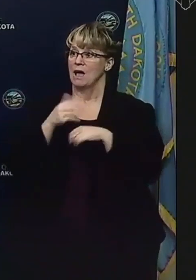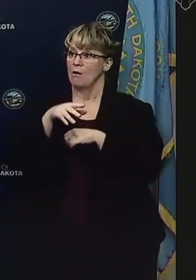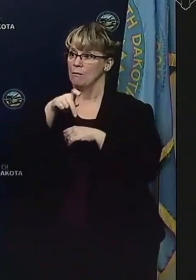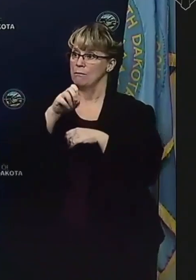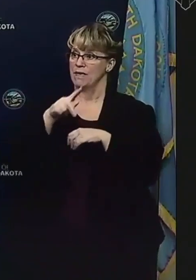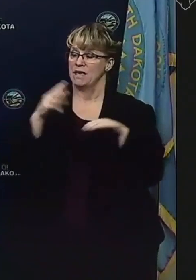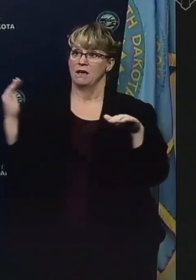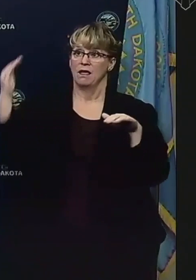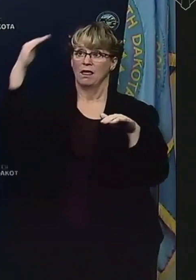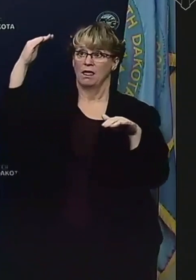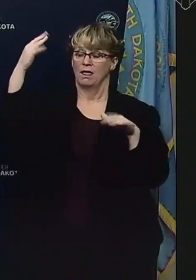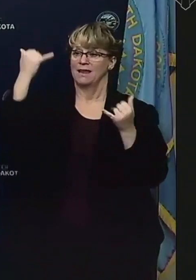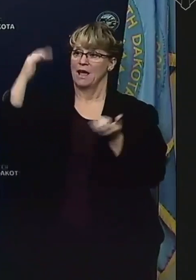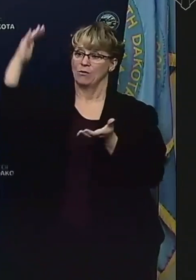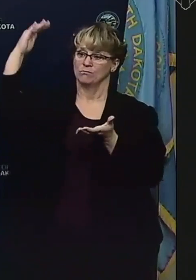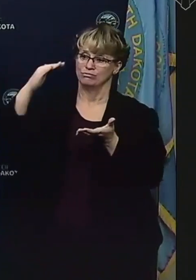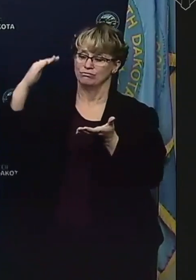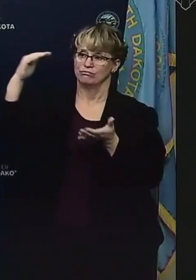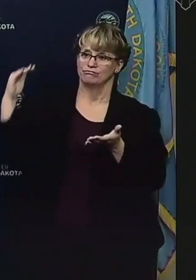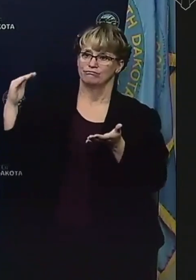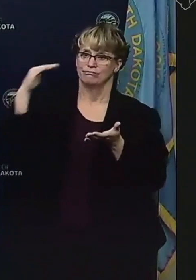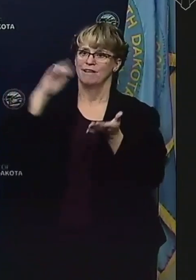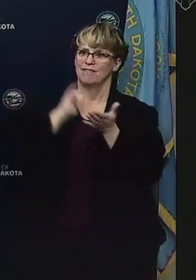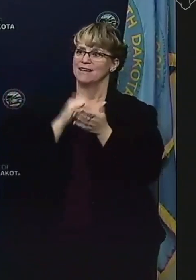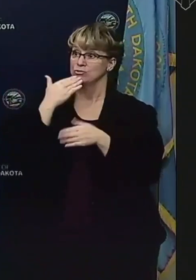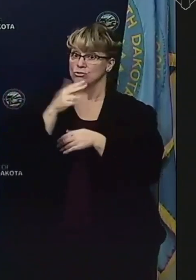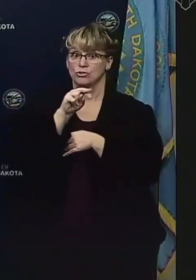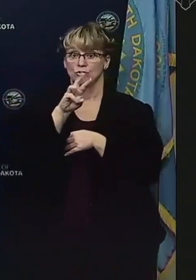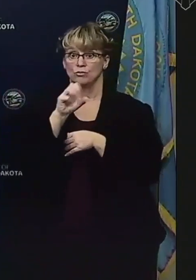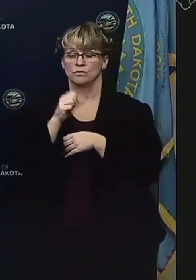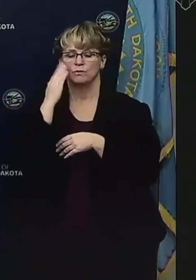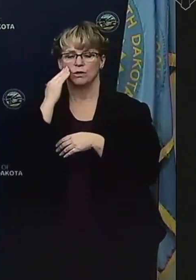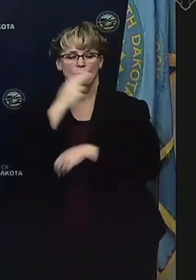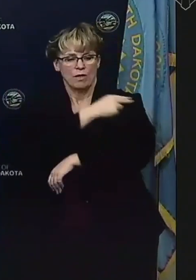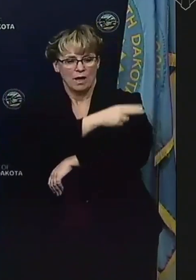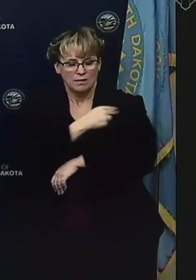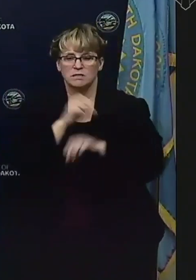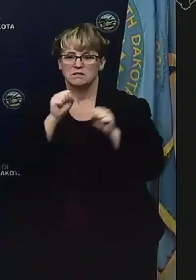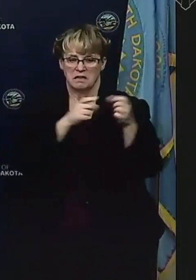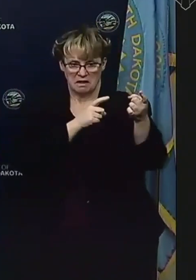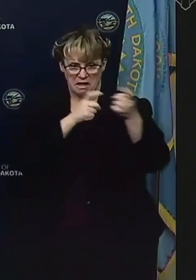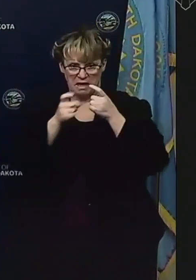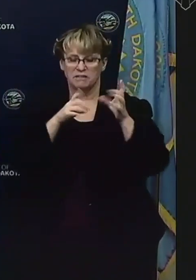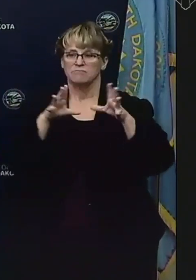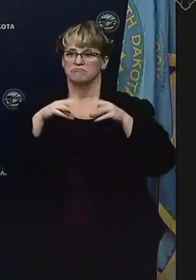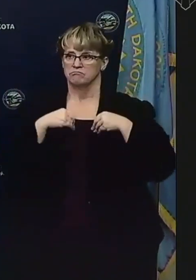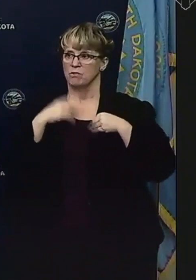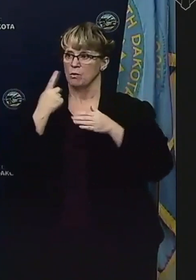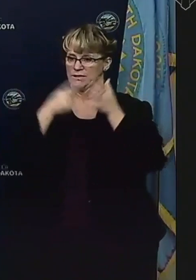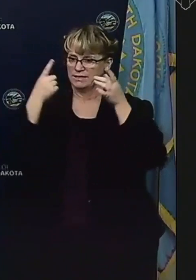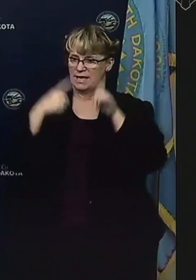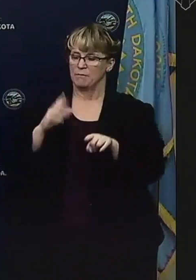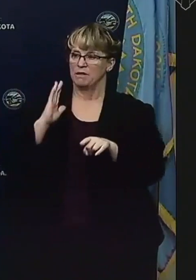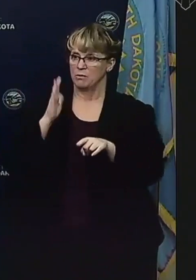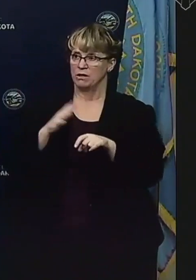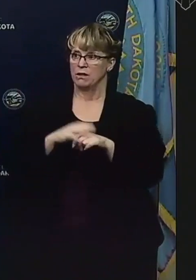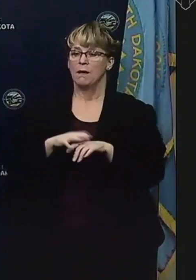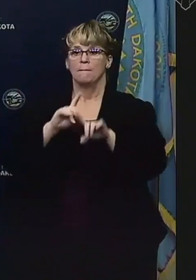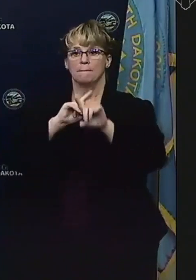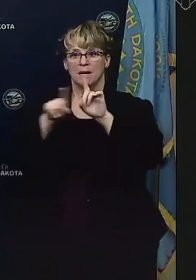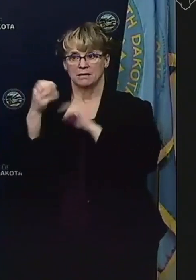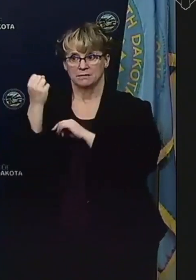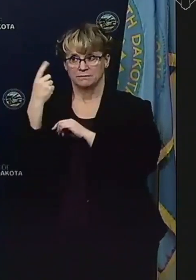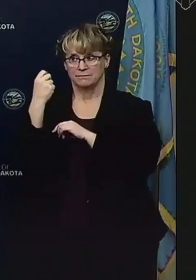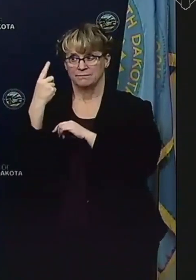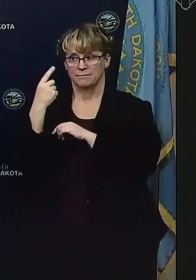that's a good thing, and it is encouraging to all of us. And we know that our health care systems can handle what is coming at us, although I have